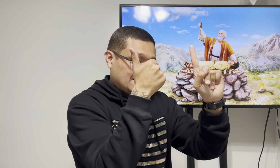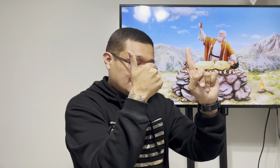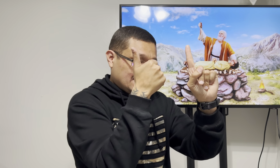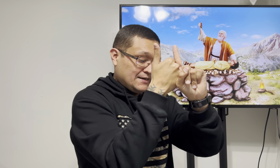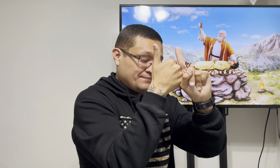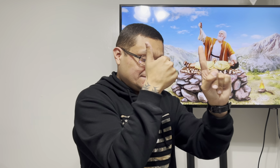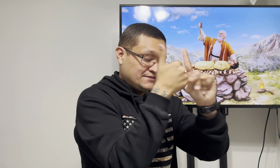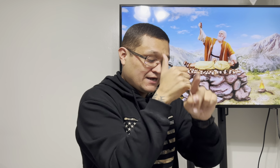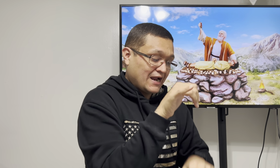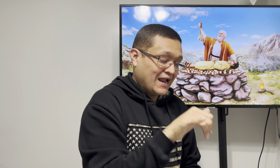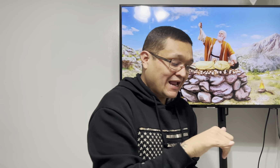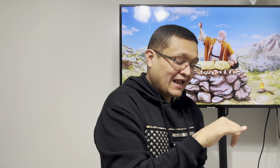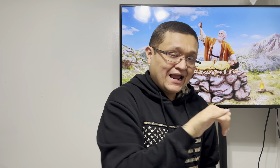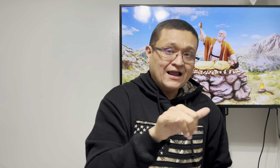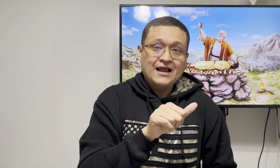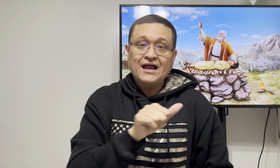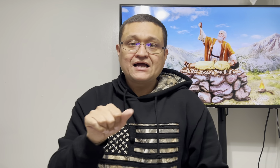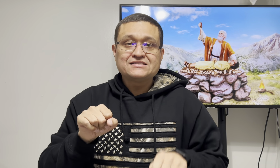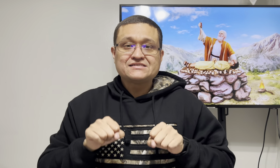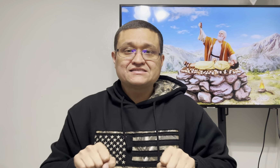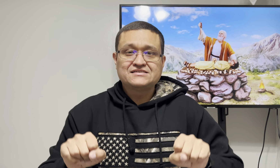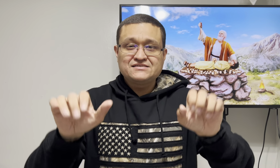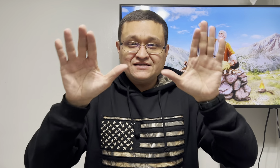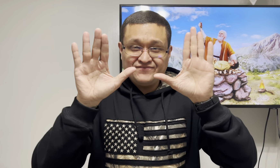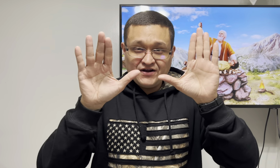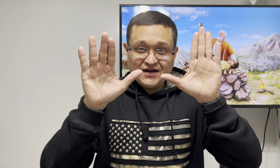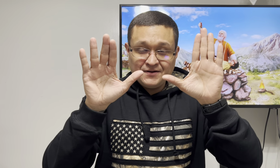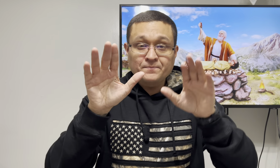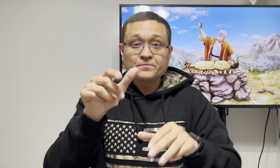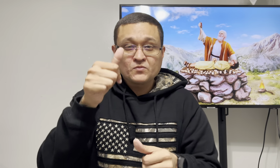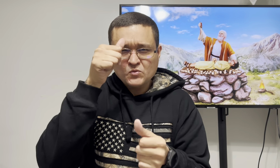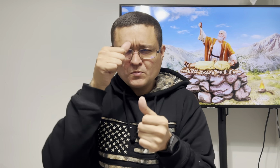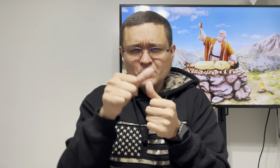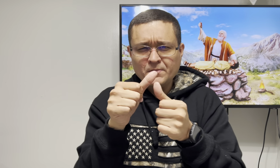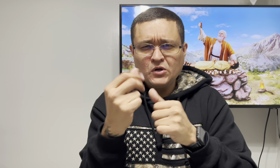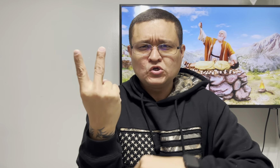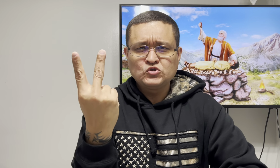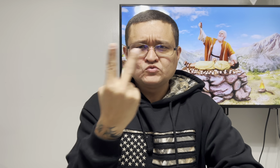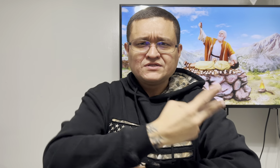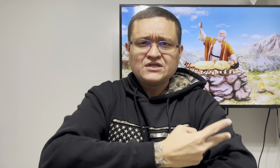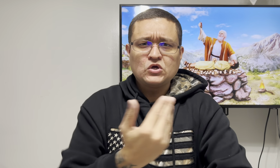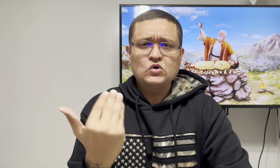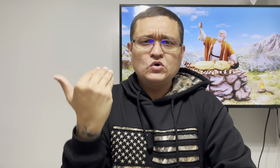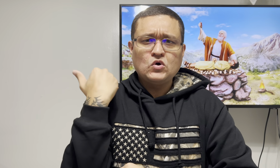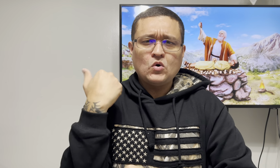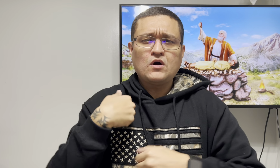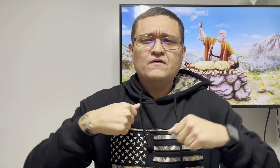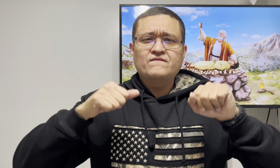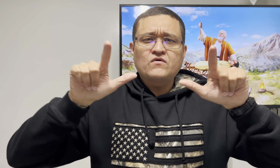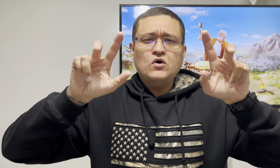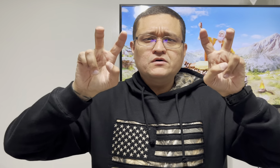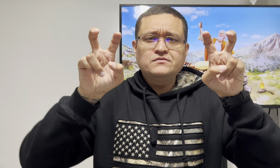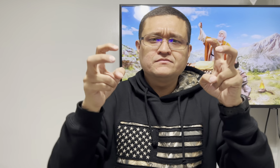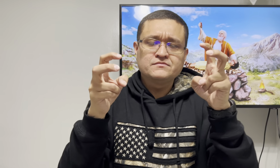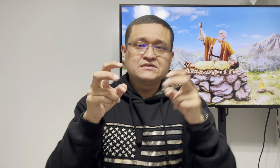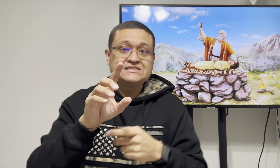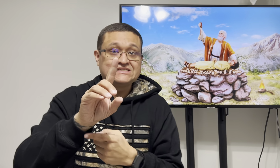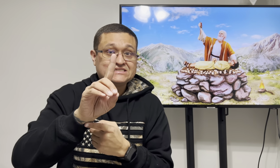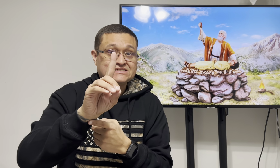is offering himself as a sacrifice remember about two days ago